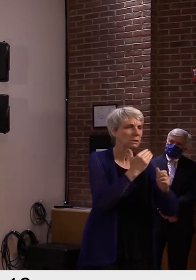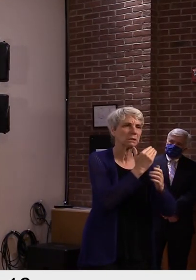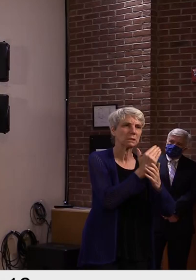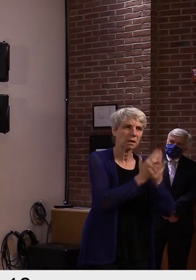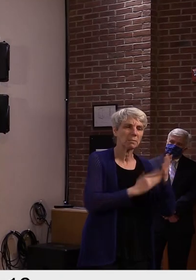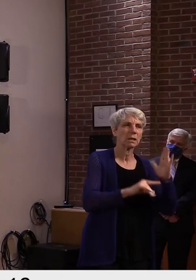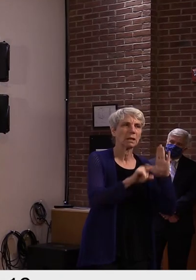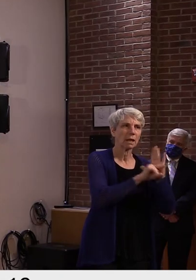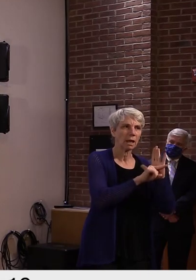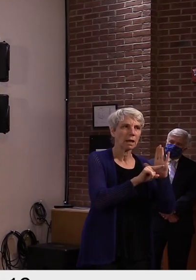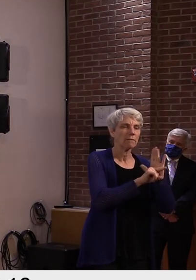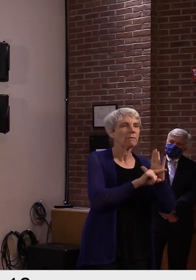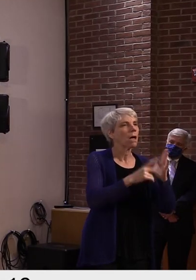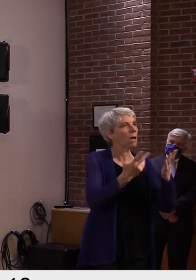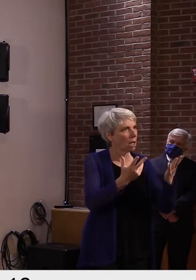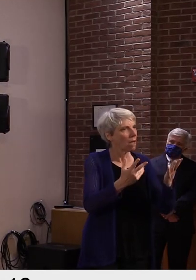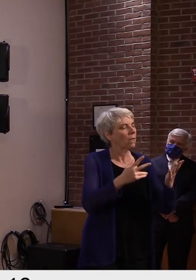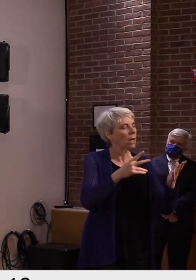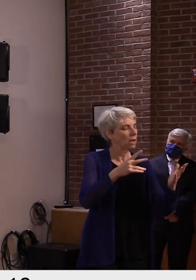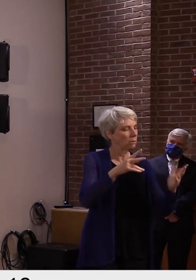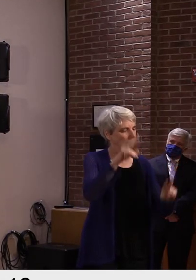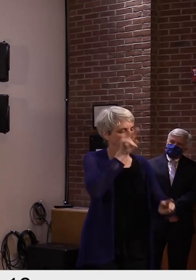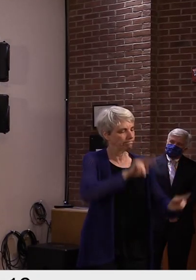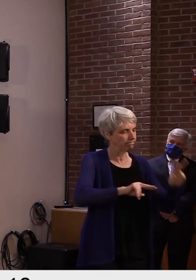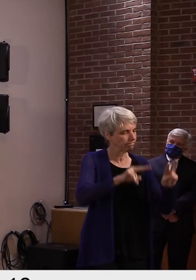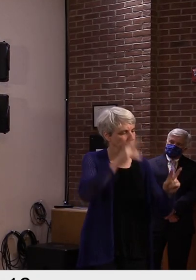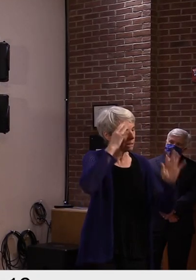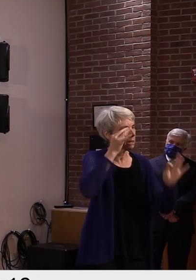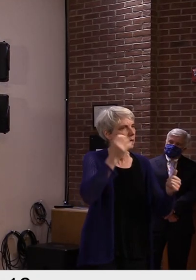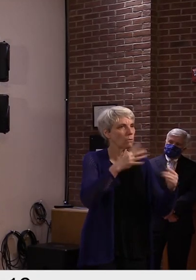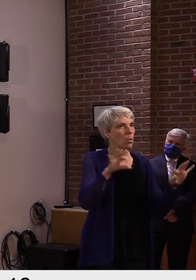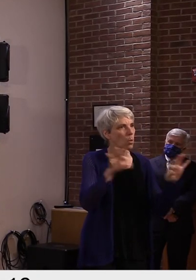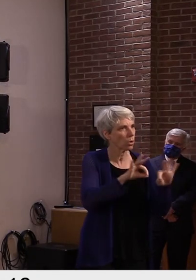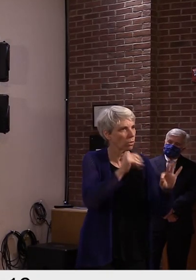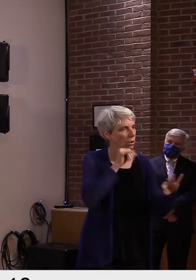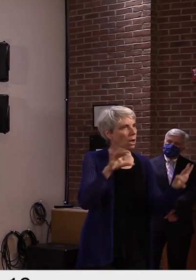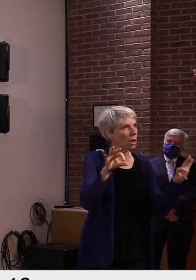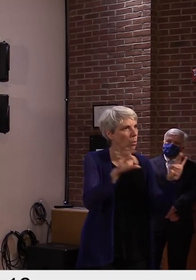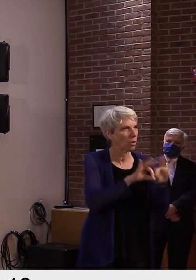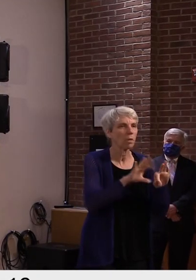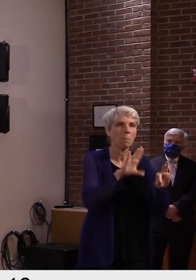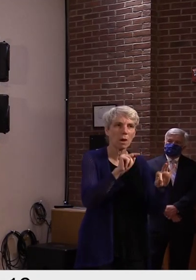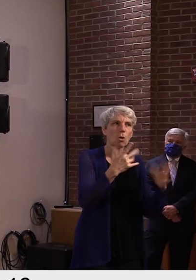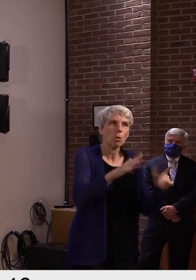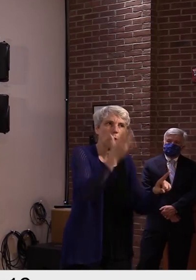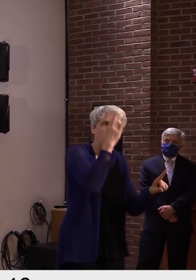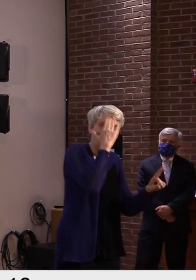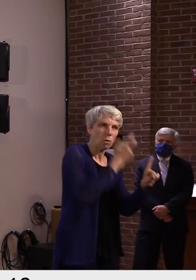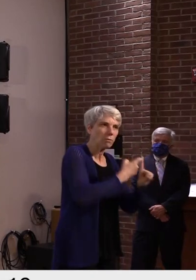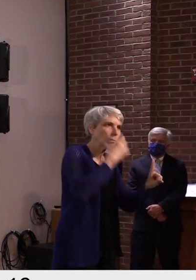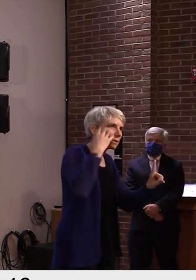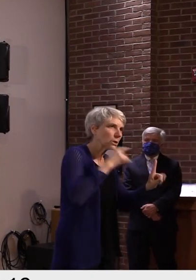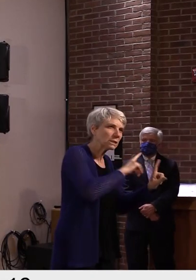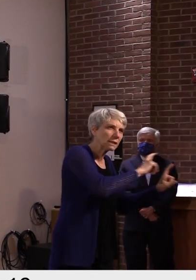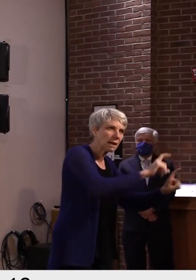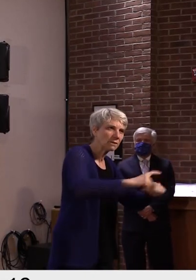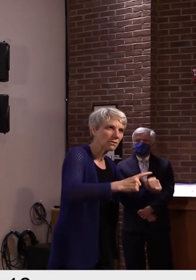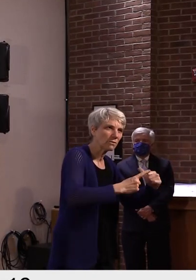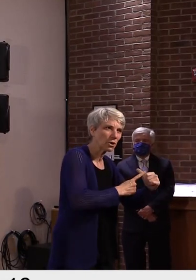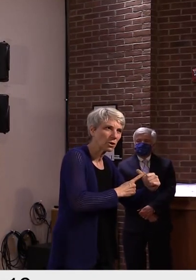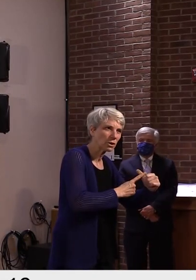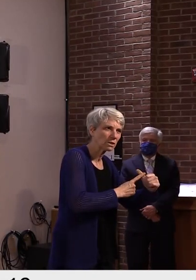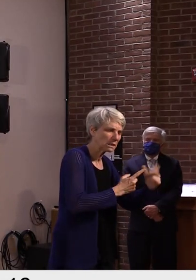these trials. So, you know, you're right. The statistics